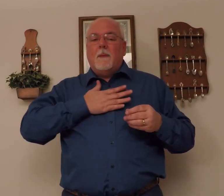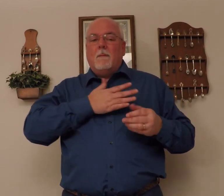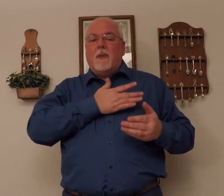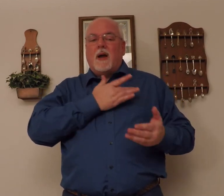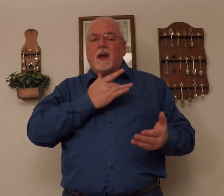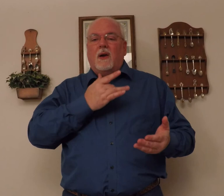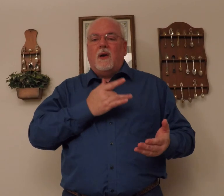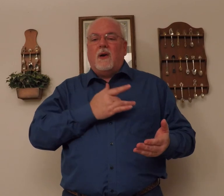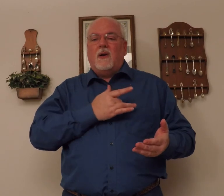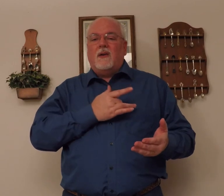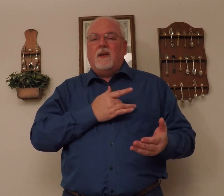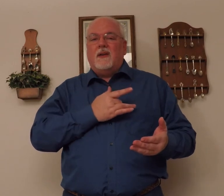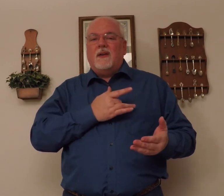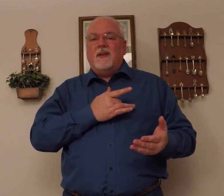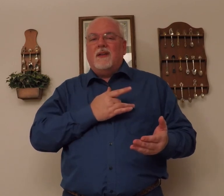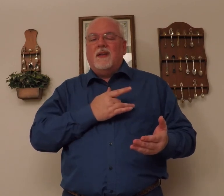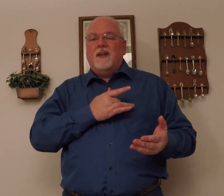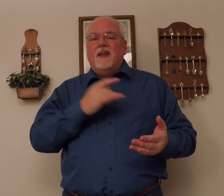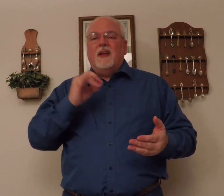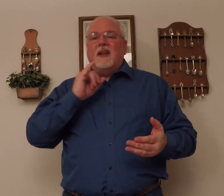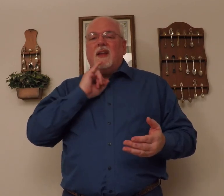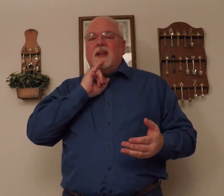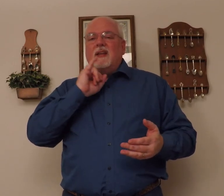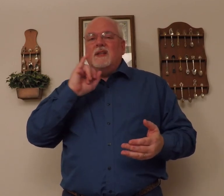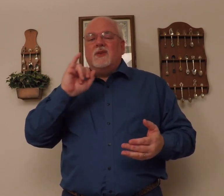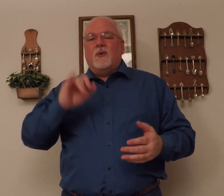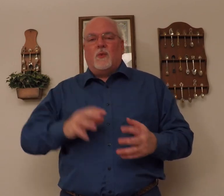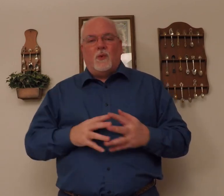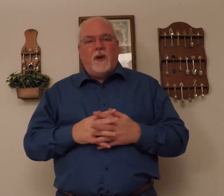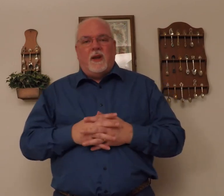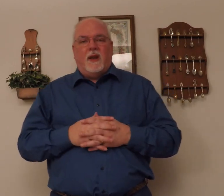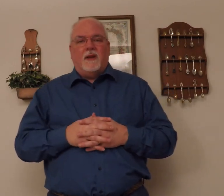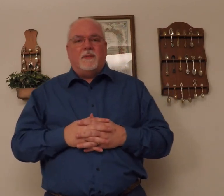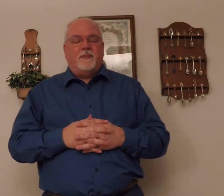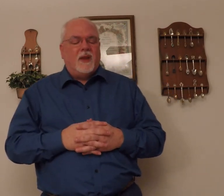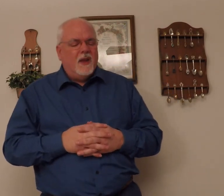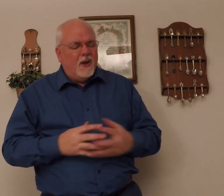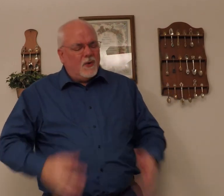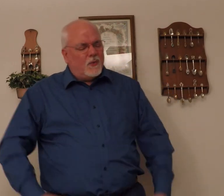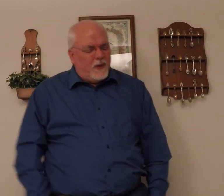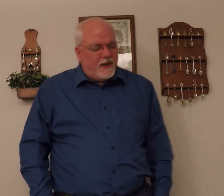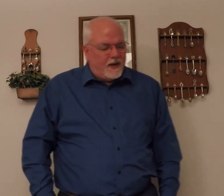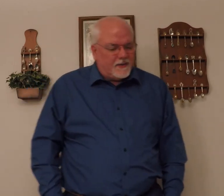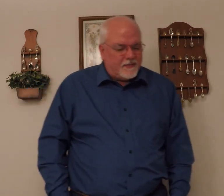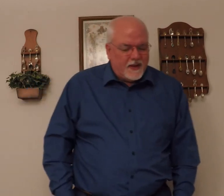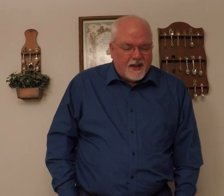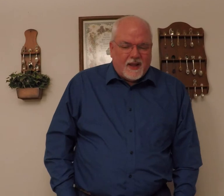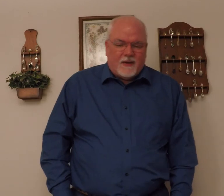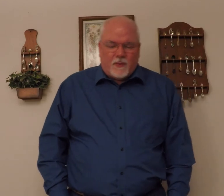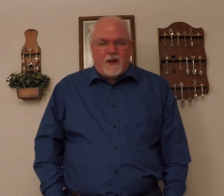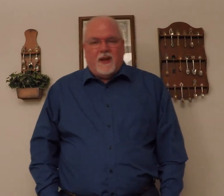My heart is ringing. Ringing. Ringing.